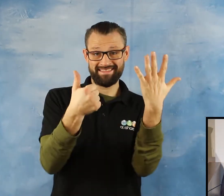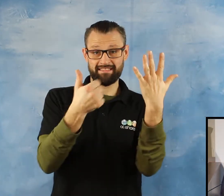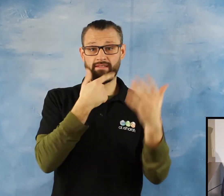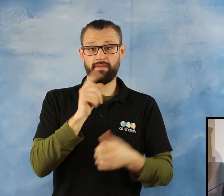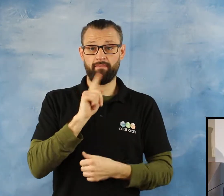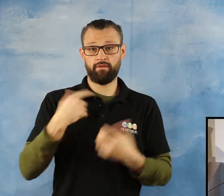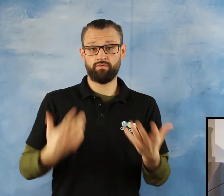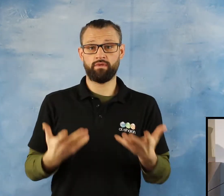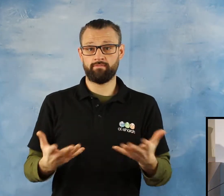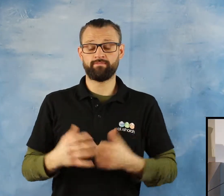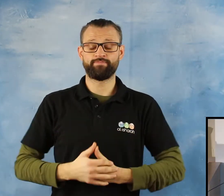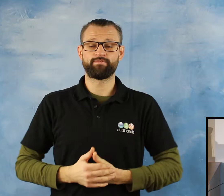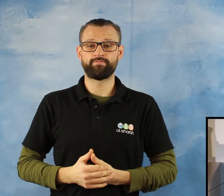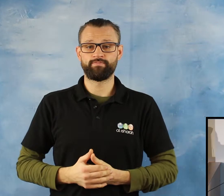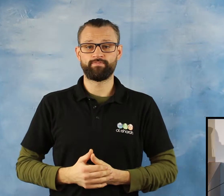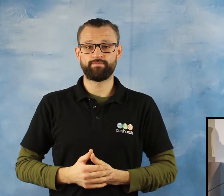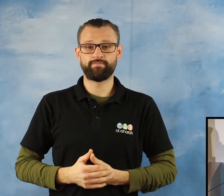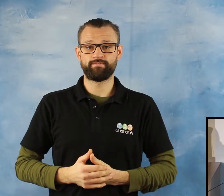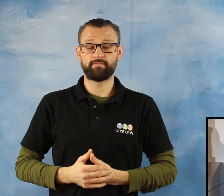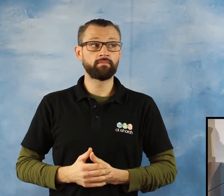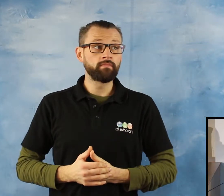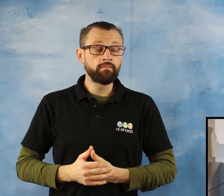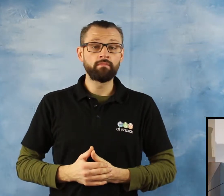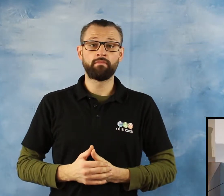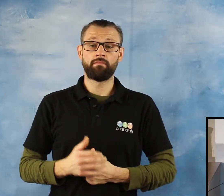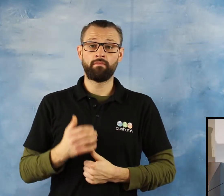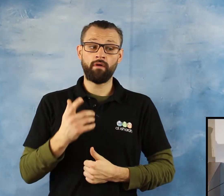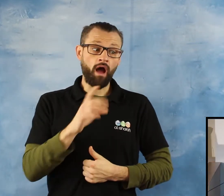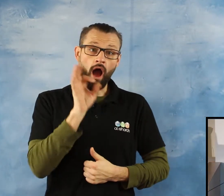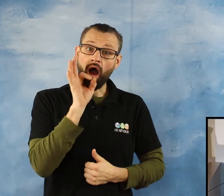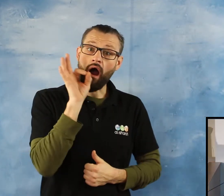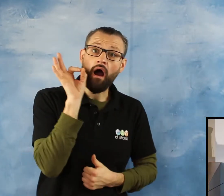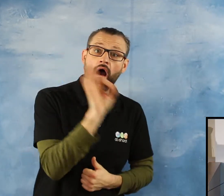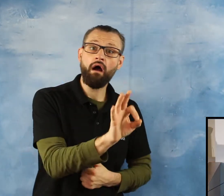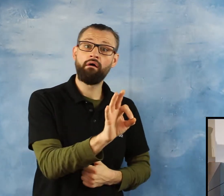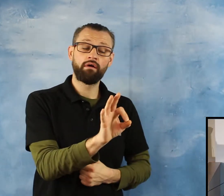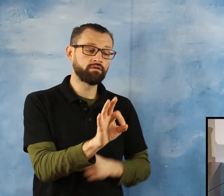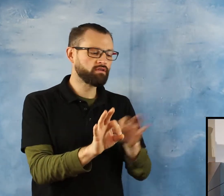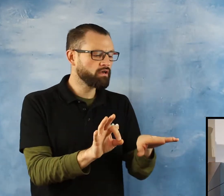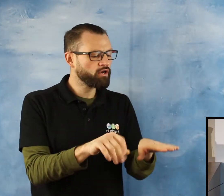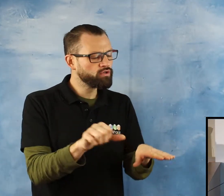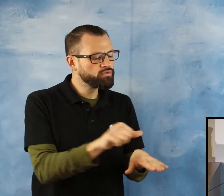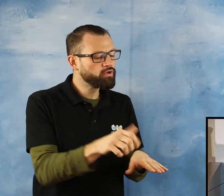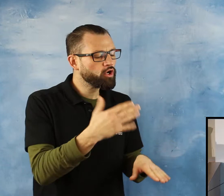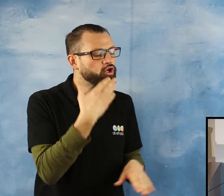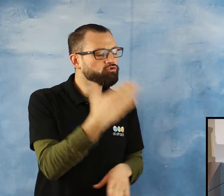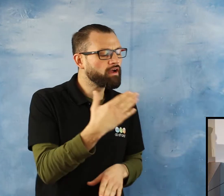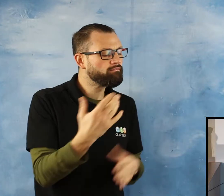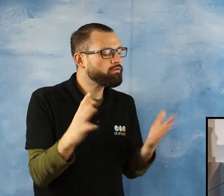If we had any chance to ask them what you regret for today, they will be telling not, oh I